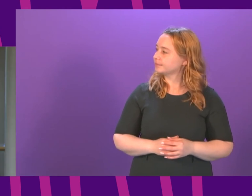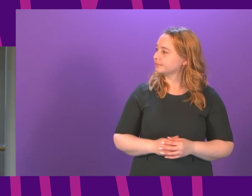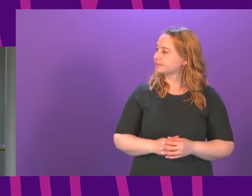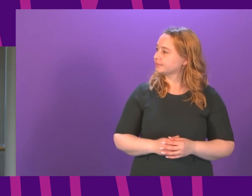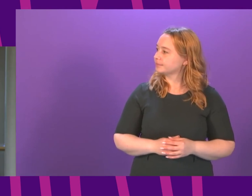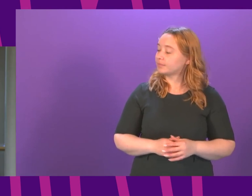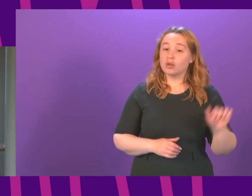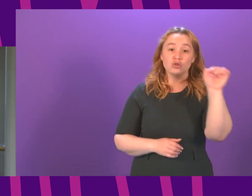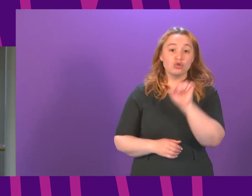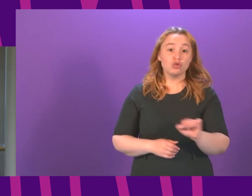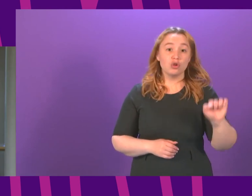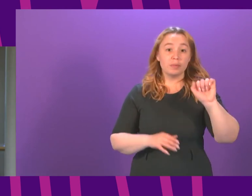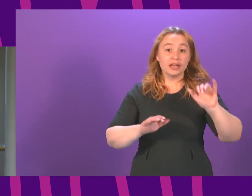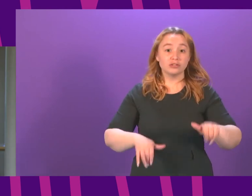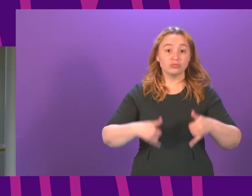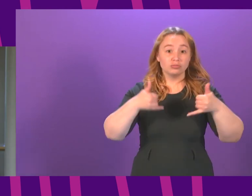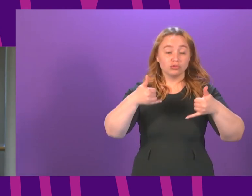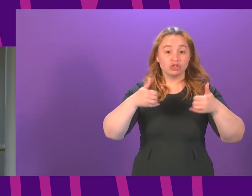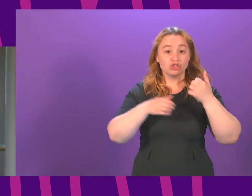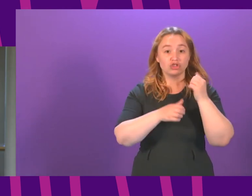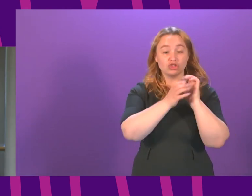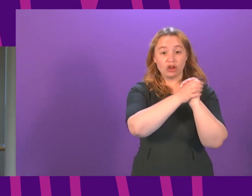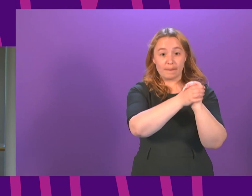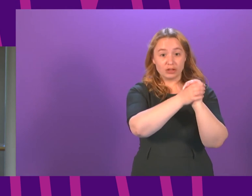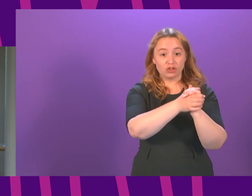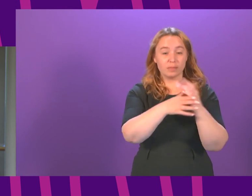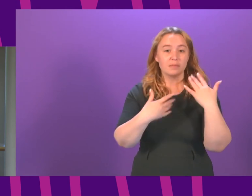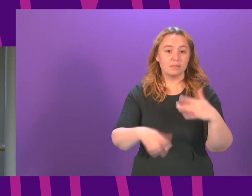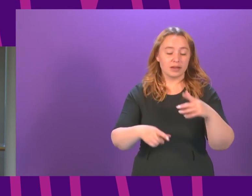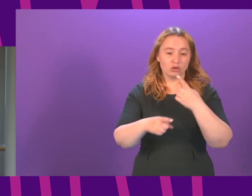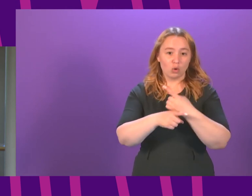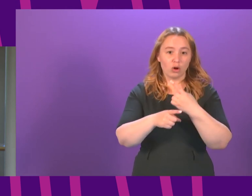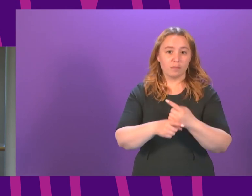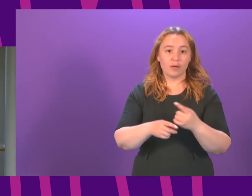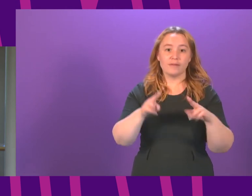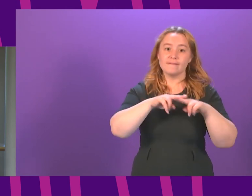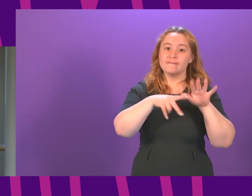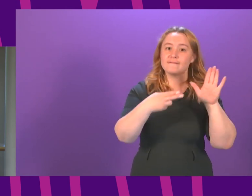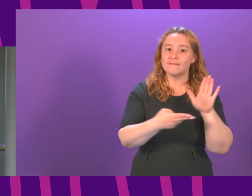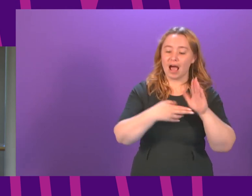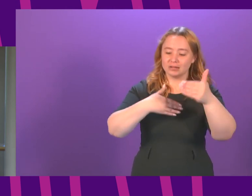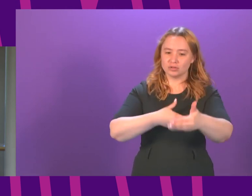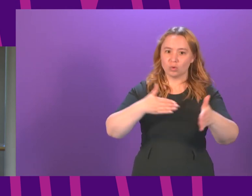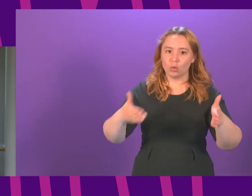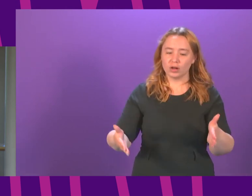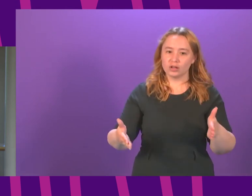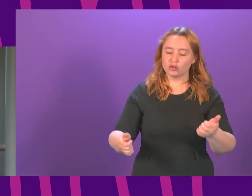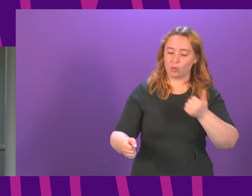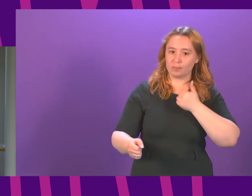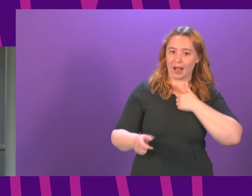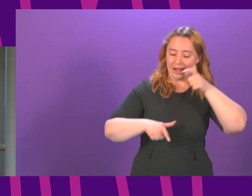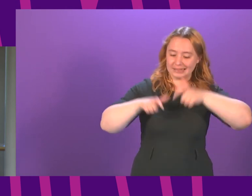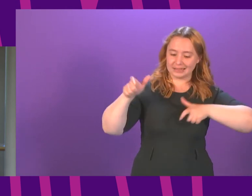for the European championships was mentioned earlier on I wonder if the first minister can reassure my constituents who live near Glasgow Green